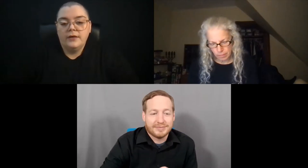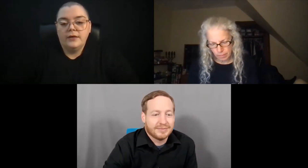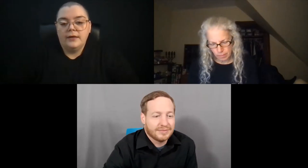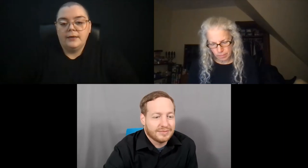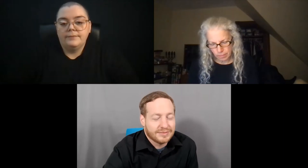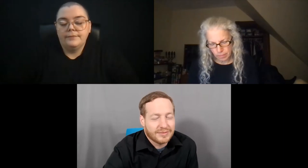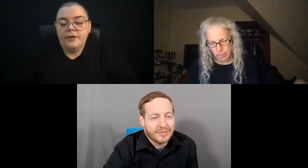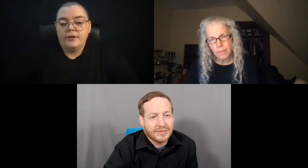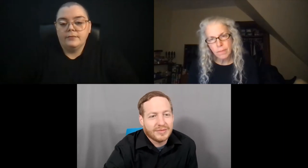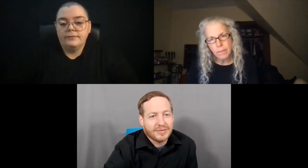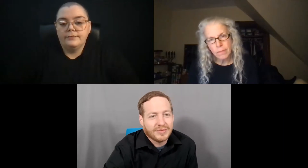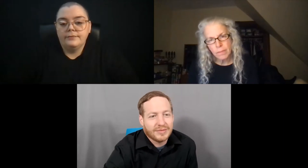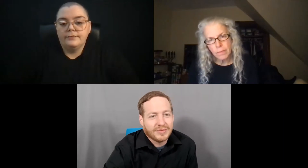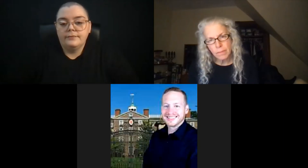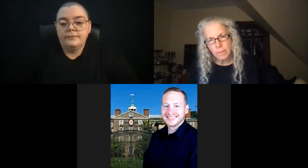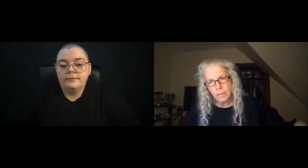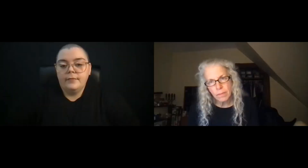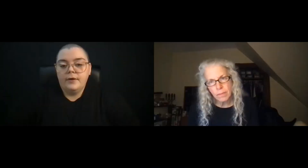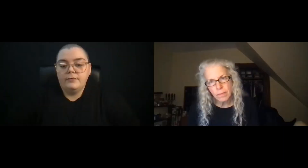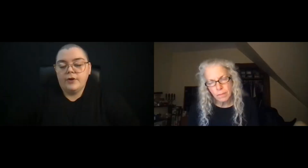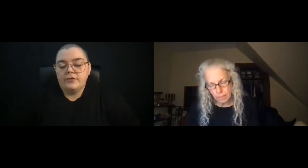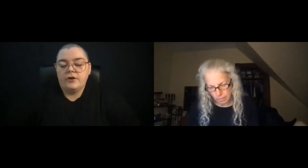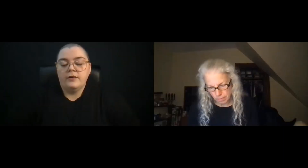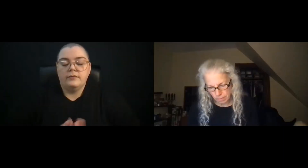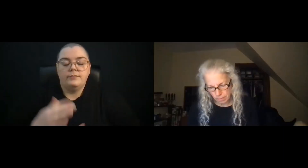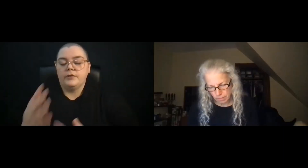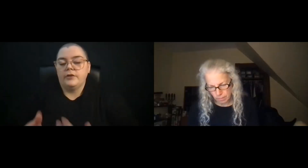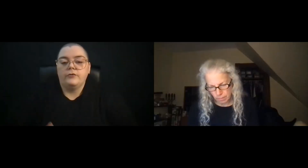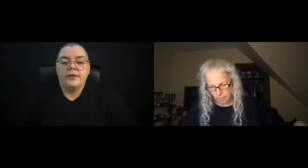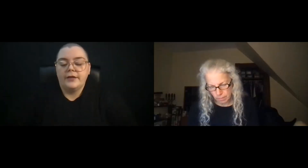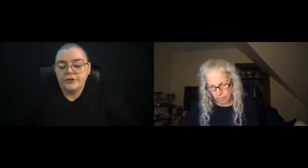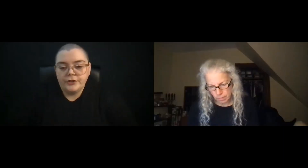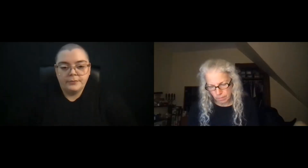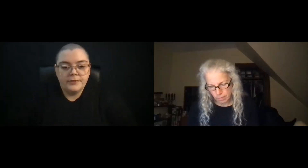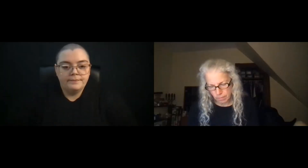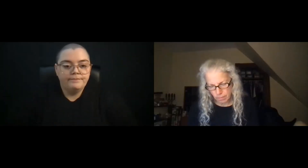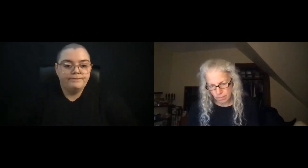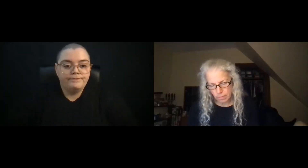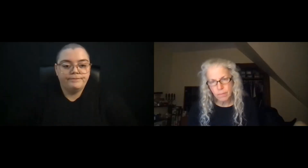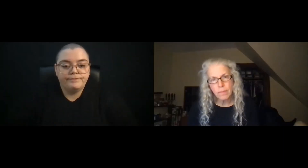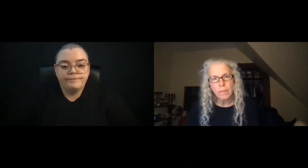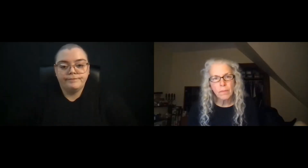you know, try to start building those relationships.